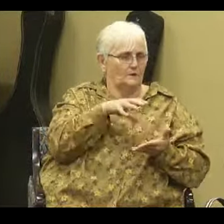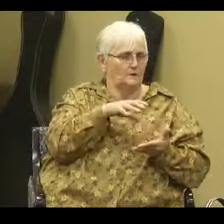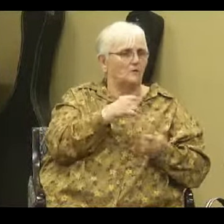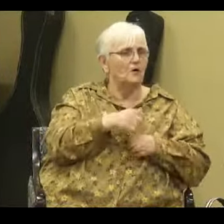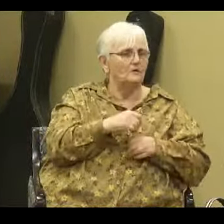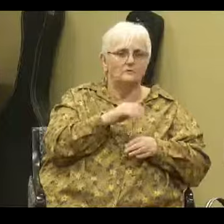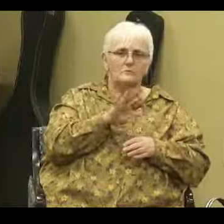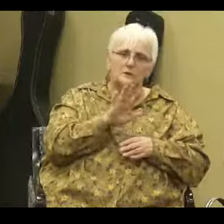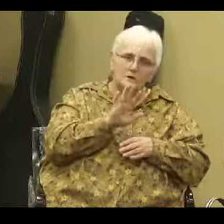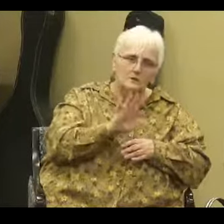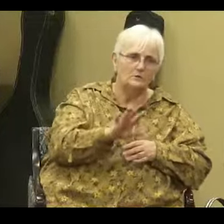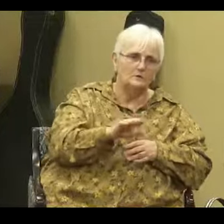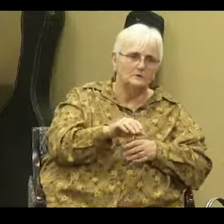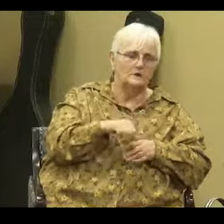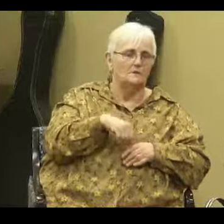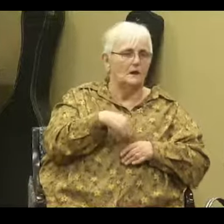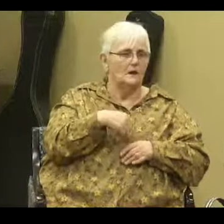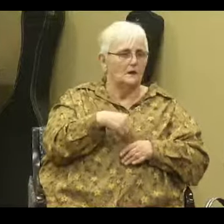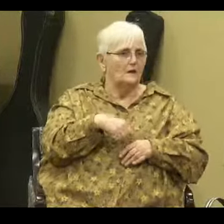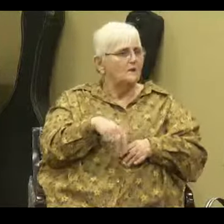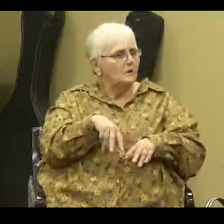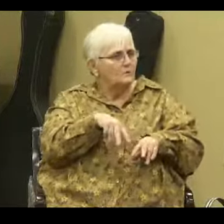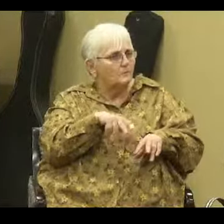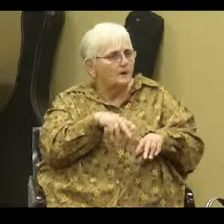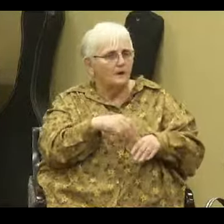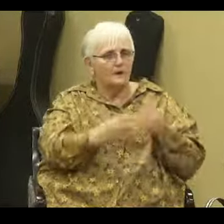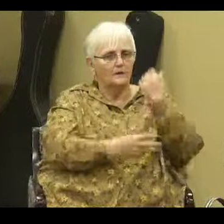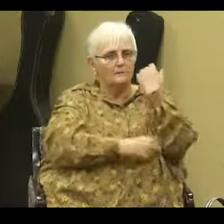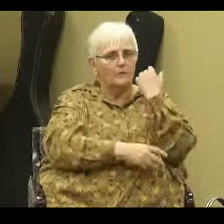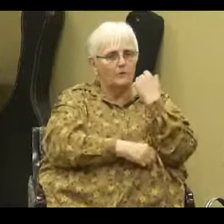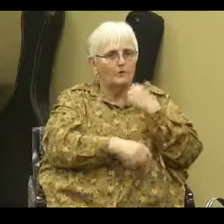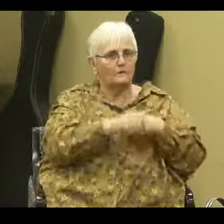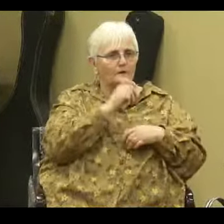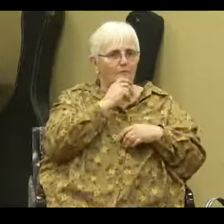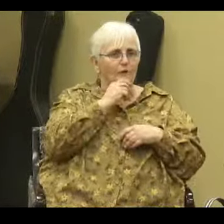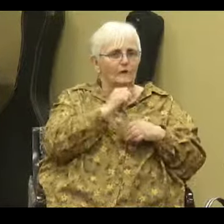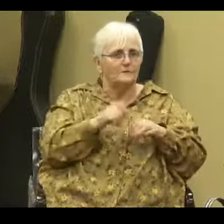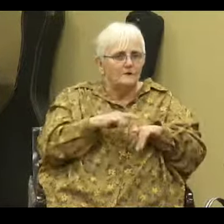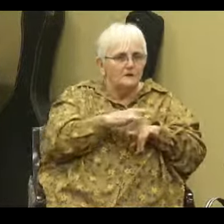yours. You can be poor as a rock and be deceived by riches.